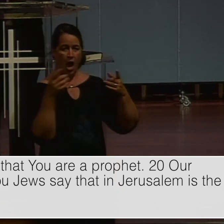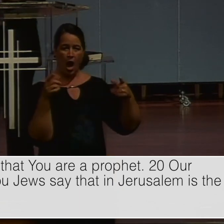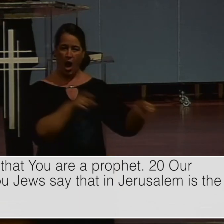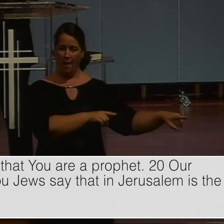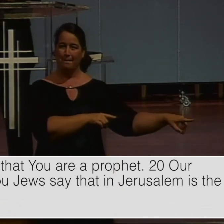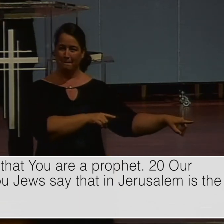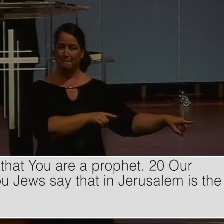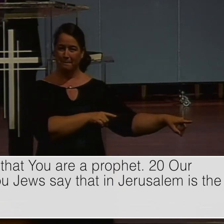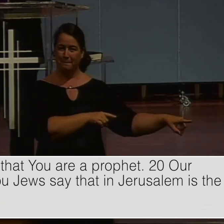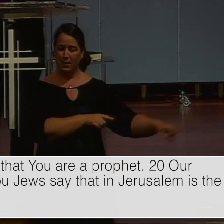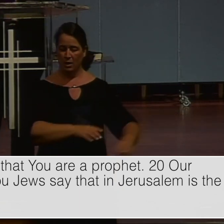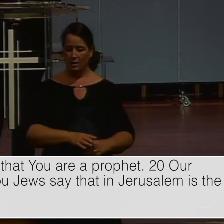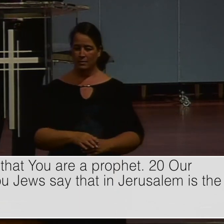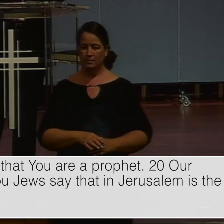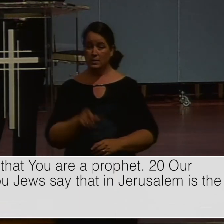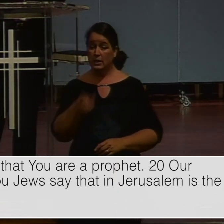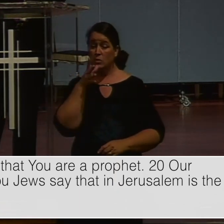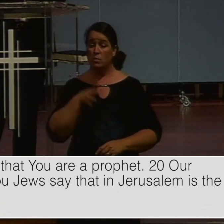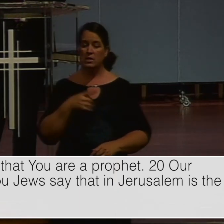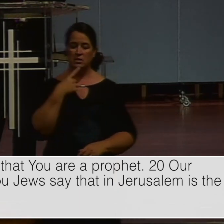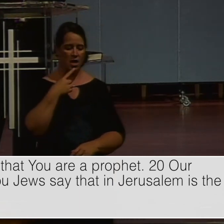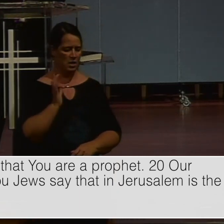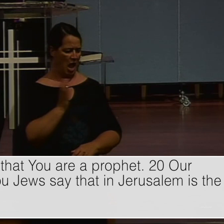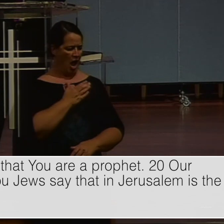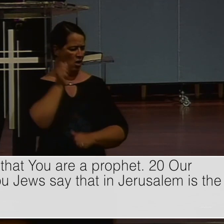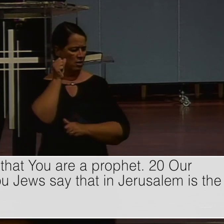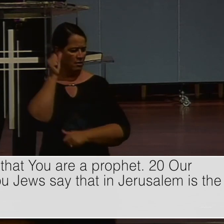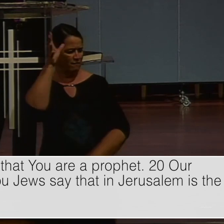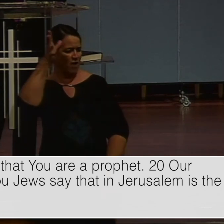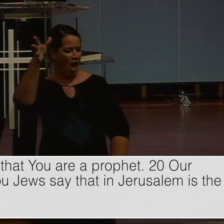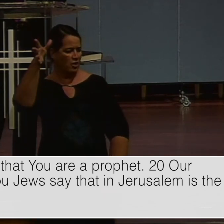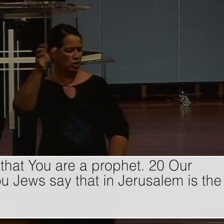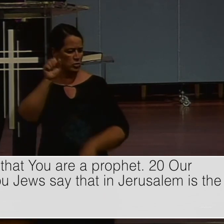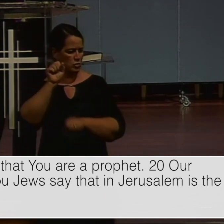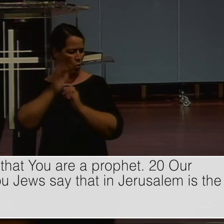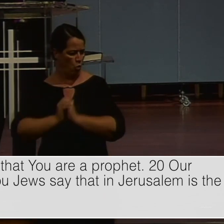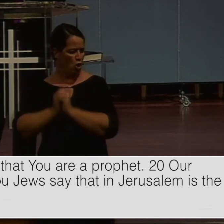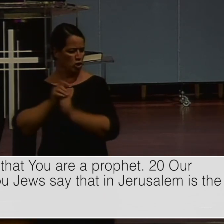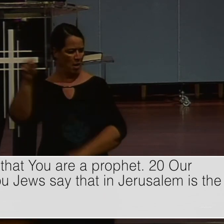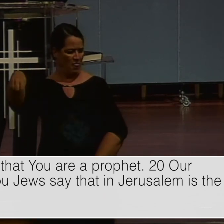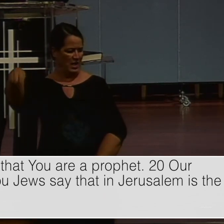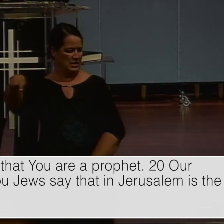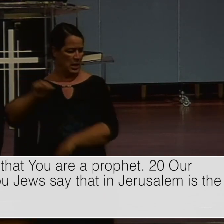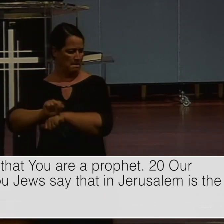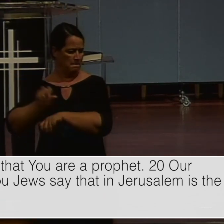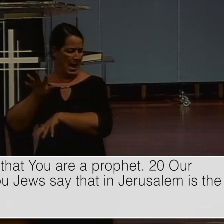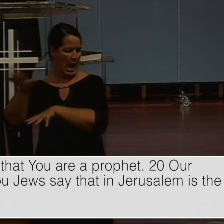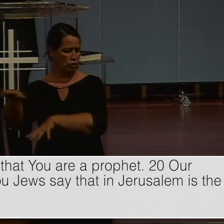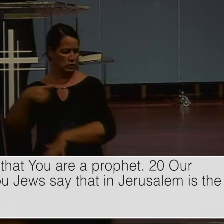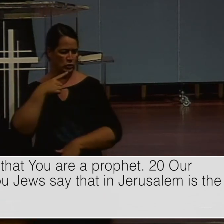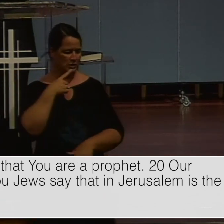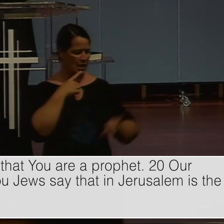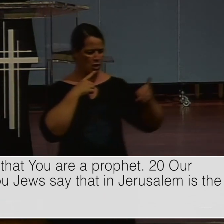the conversation. This way. Our fathers. Worshipped on this mountain. And you. The Jews. Say that in Jerusalem. Is a place. Where